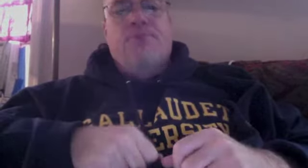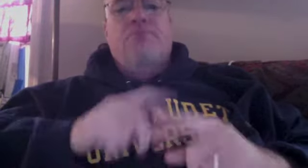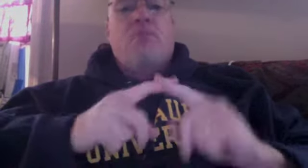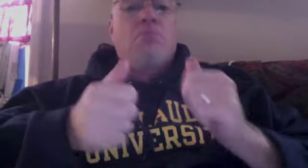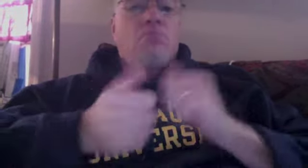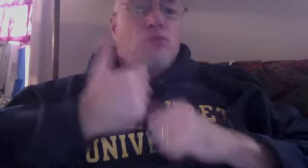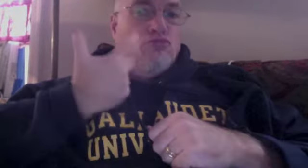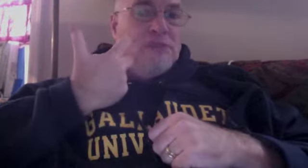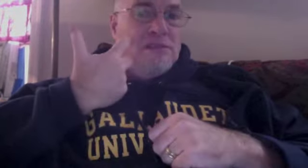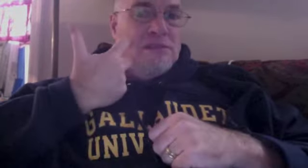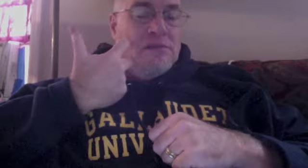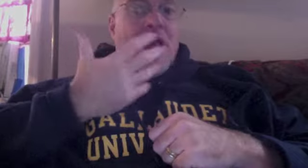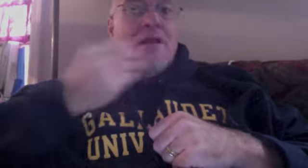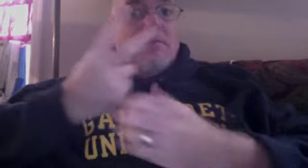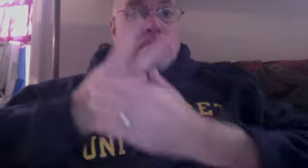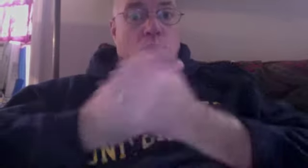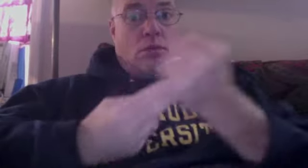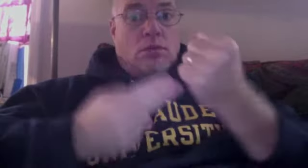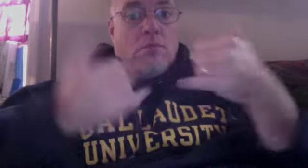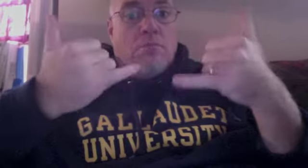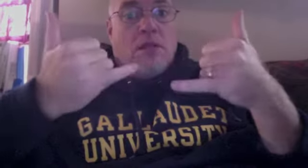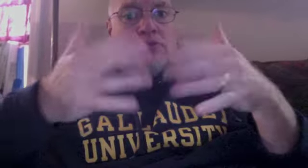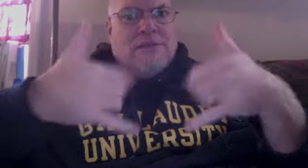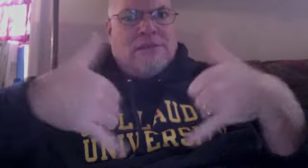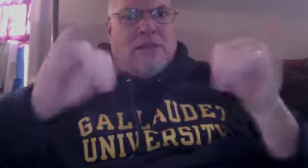I know cat. I got my I wondering was bit of a bit of